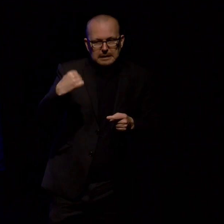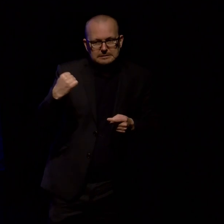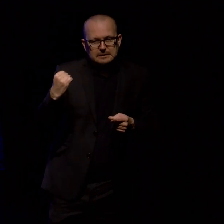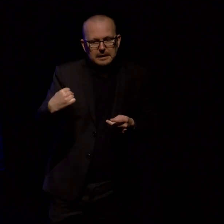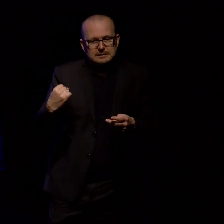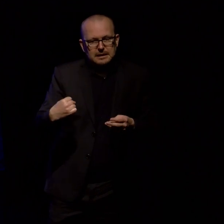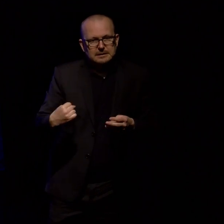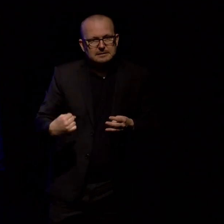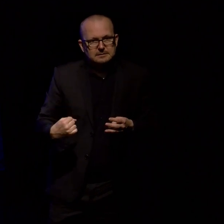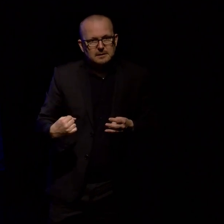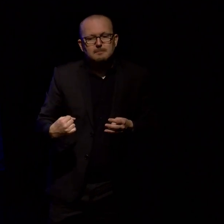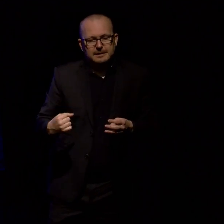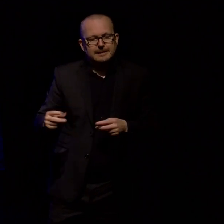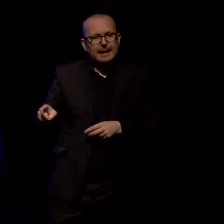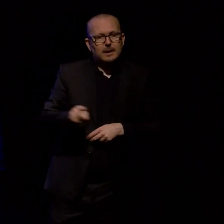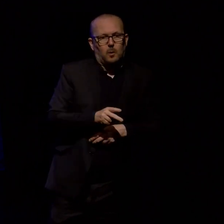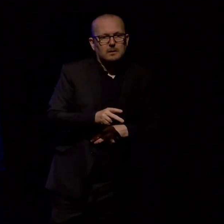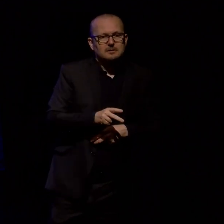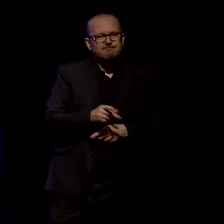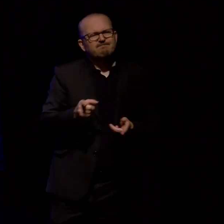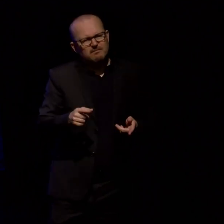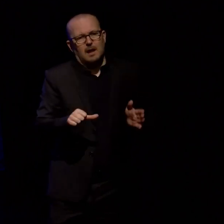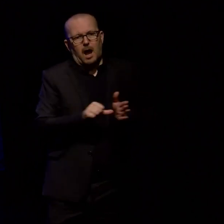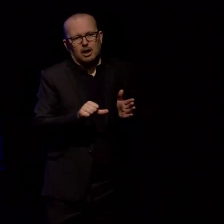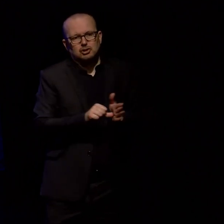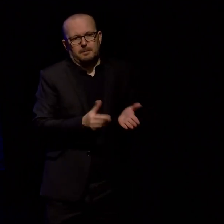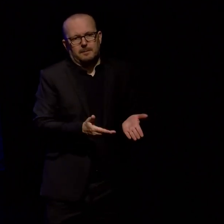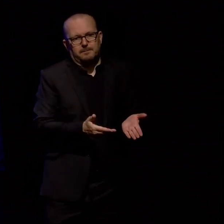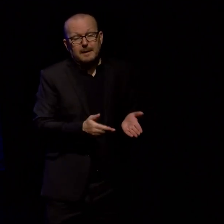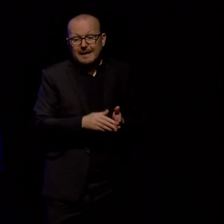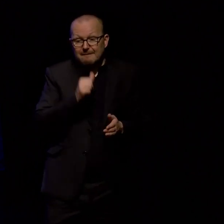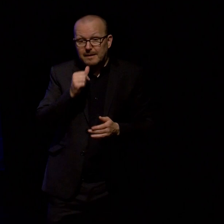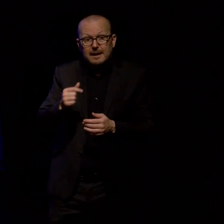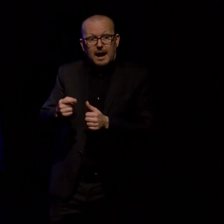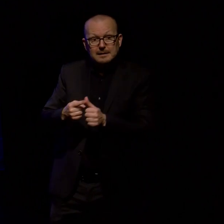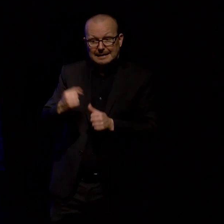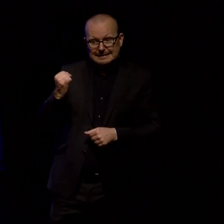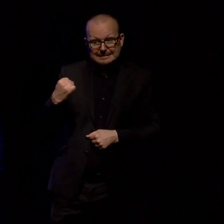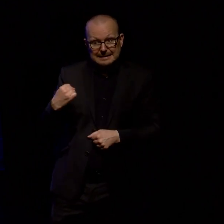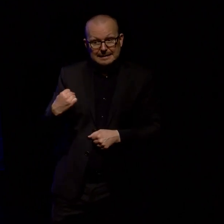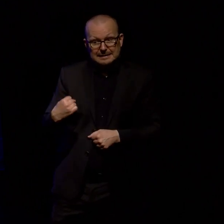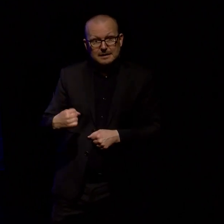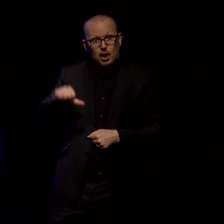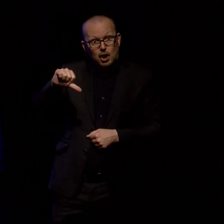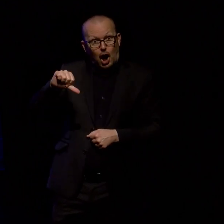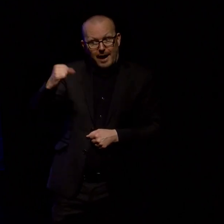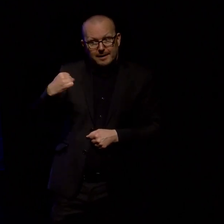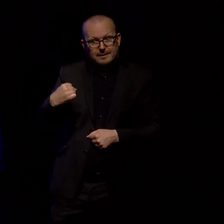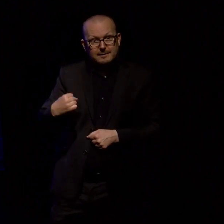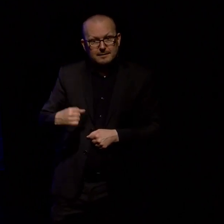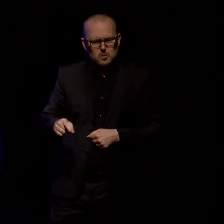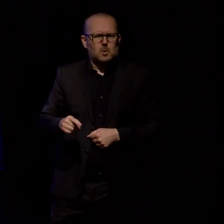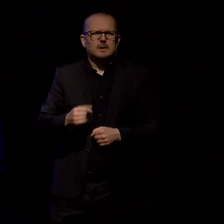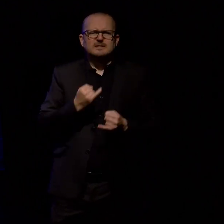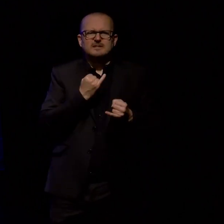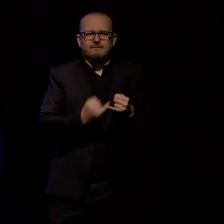be living in material hardship. When they answer yes to nine or more of those questions that indicates severe material